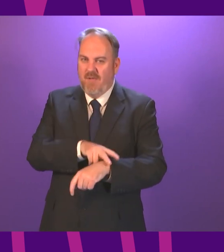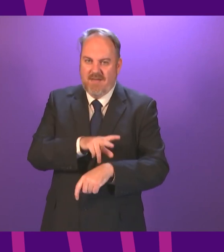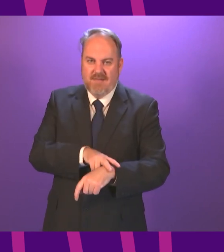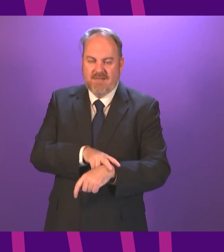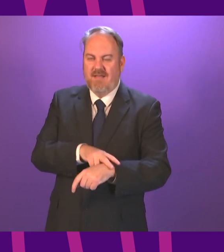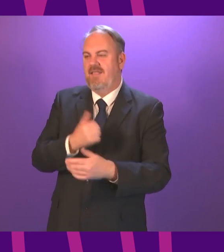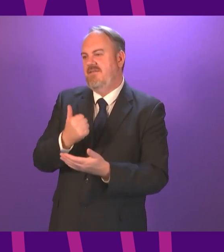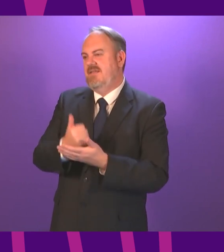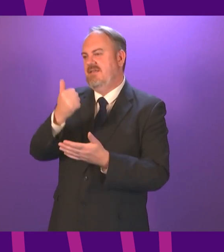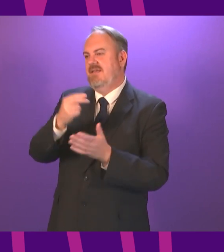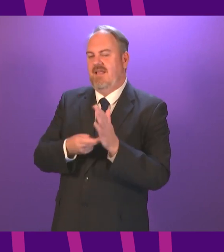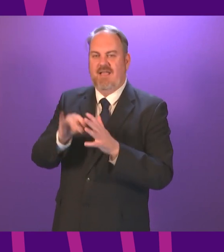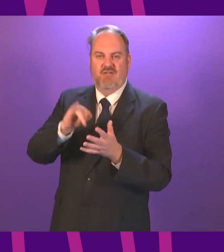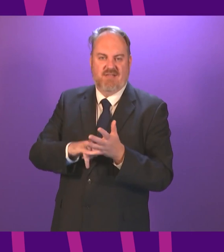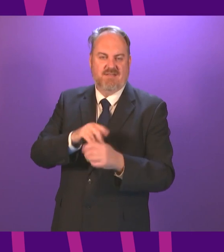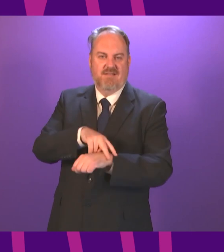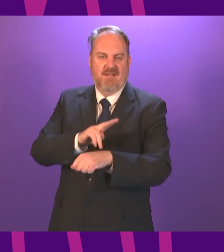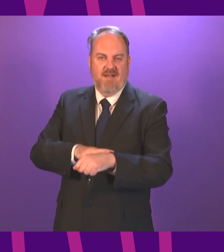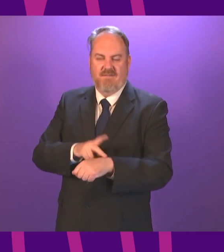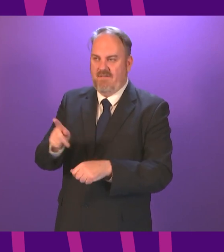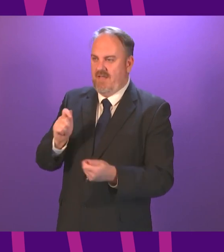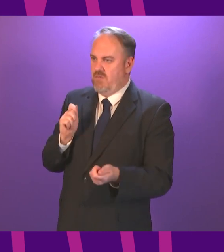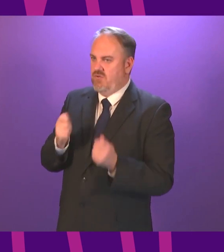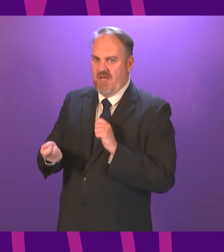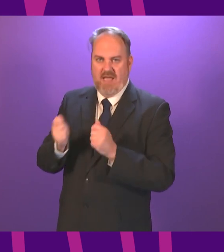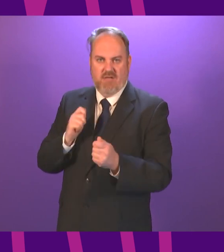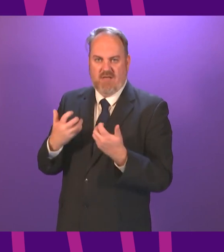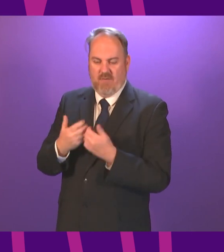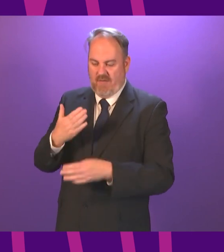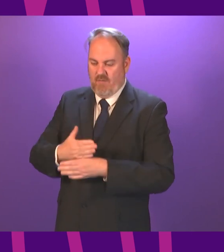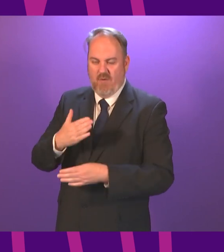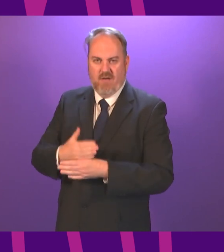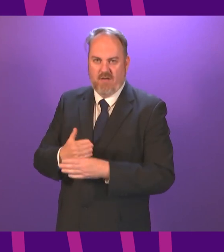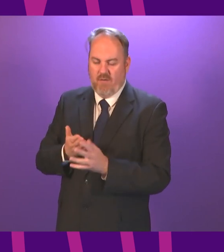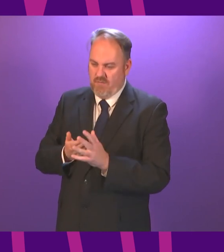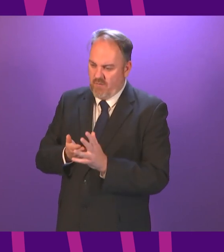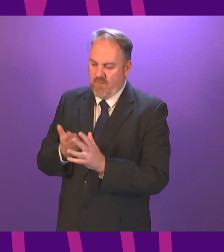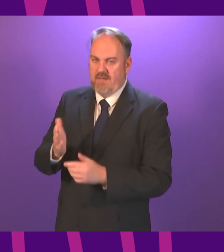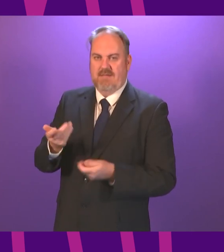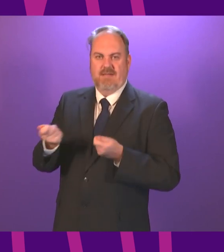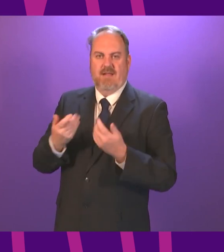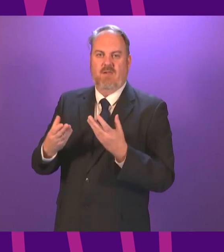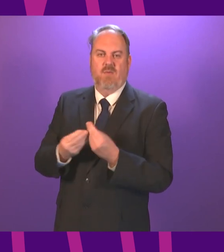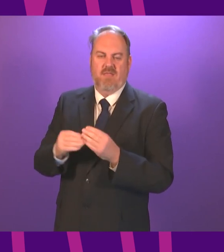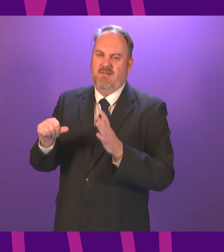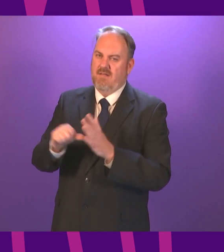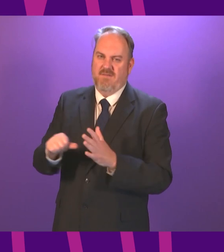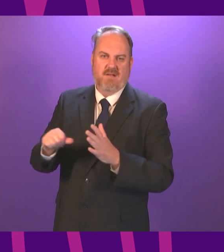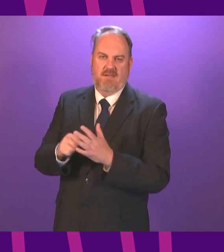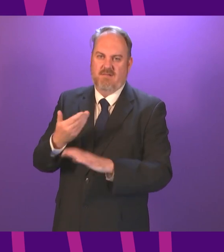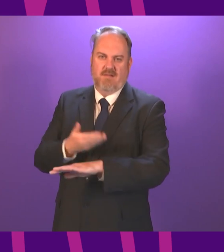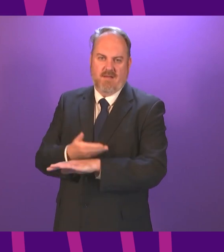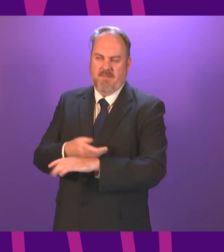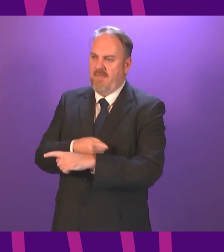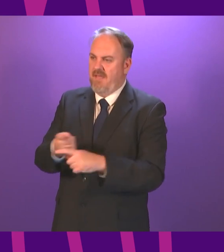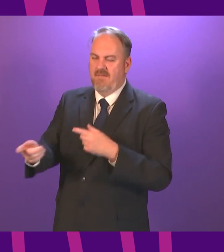fantastic NHS staff who have all had to adapt to very difficult circumstances but who all responded and